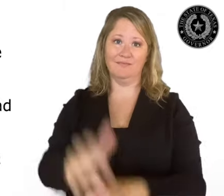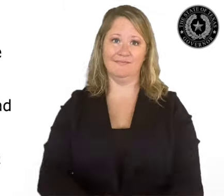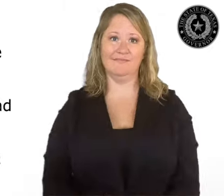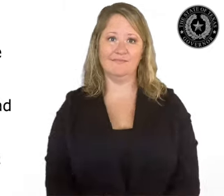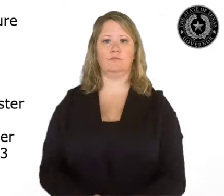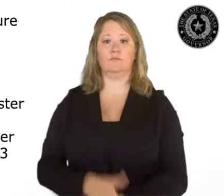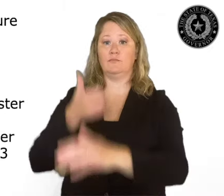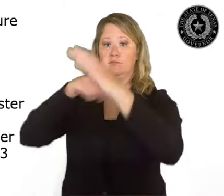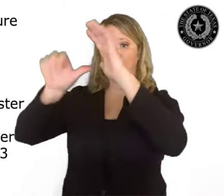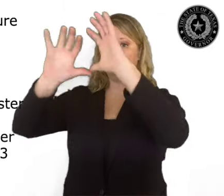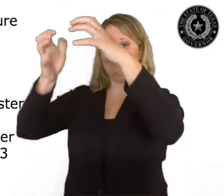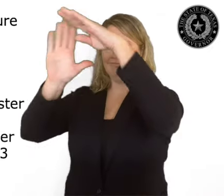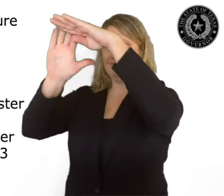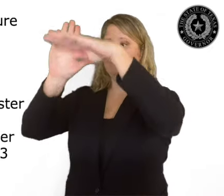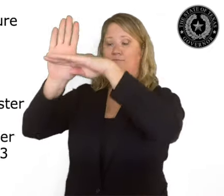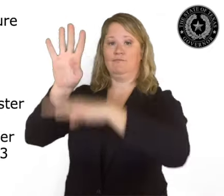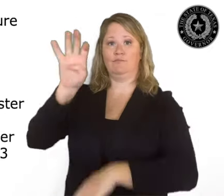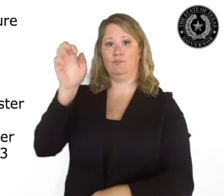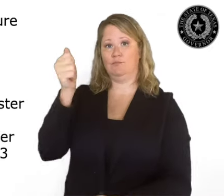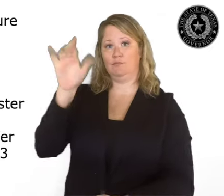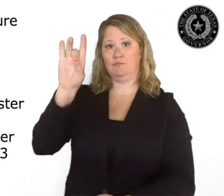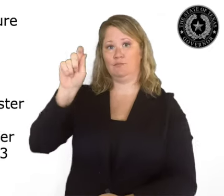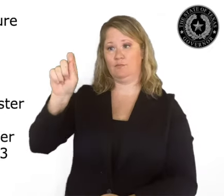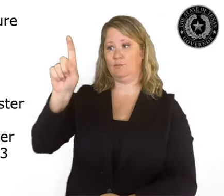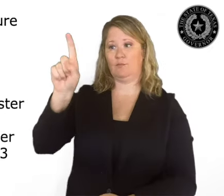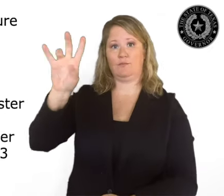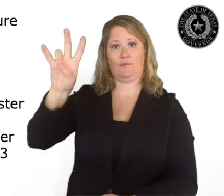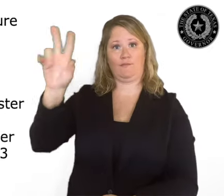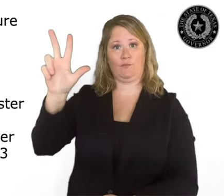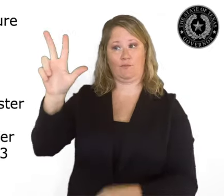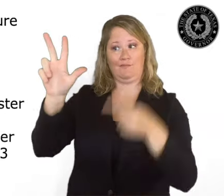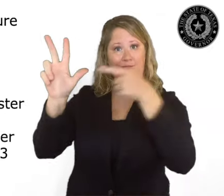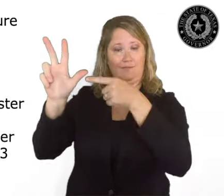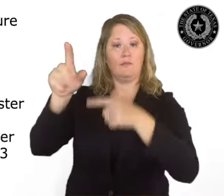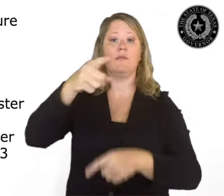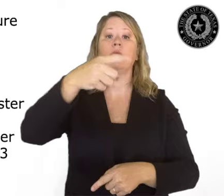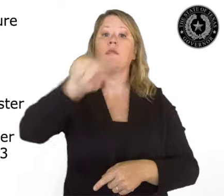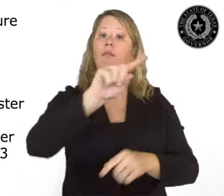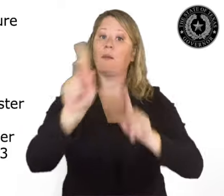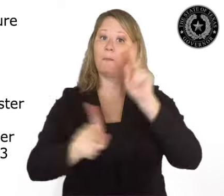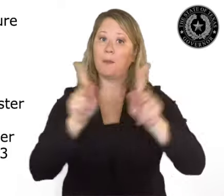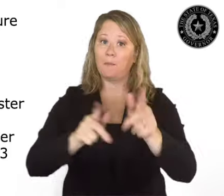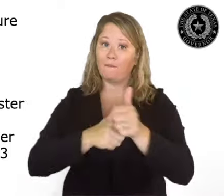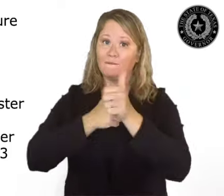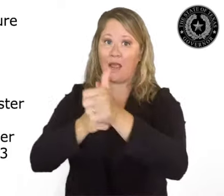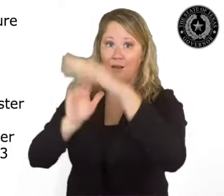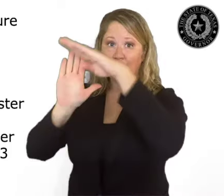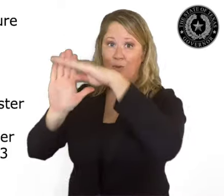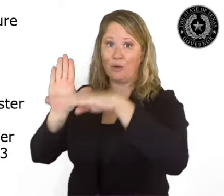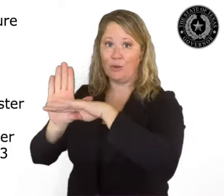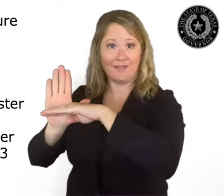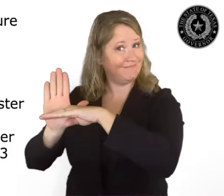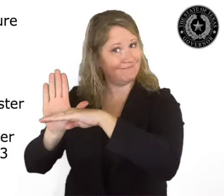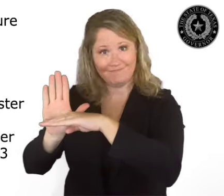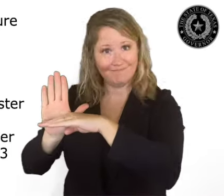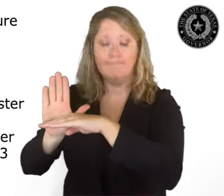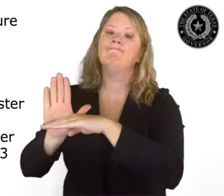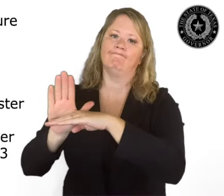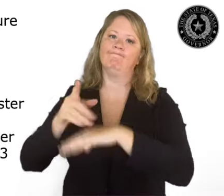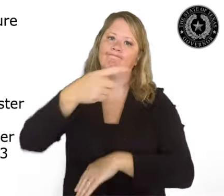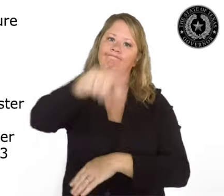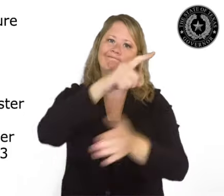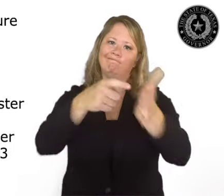and Whereas, failure to comply with any executive order issued during the COVID-19 disaster is an offense